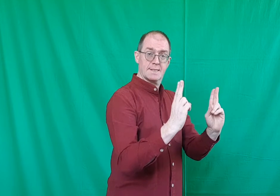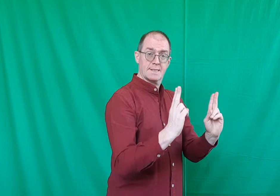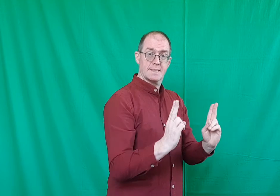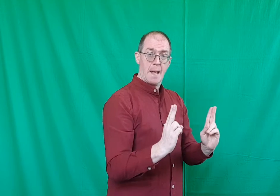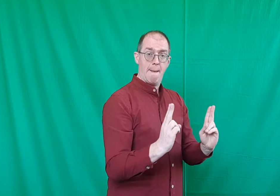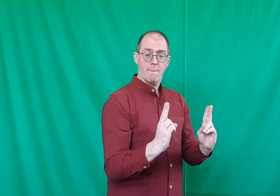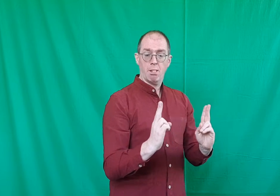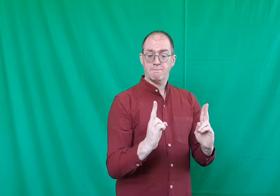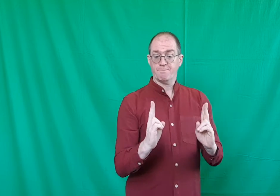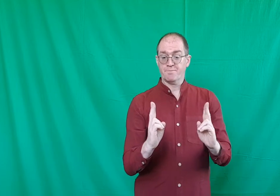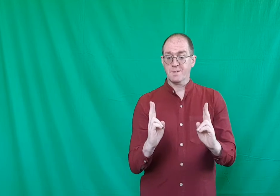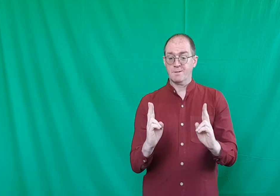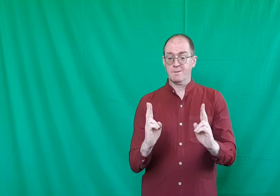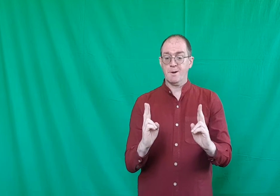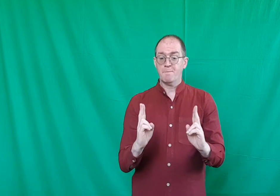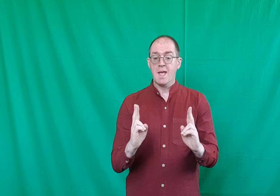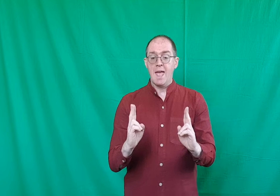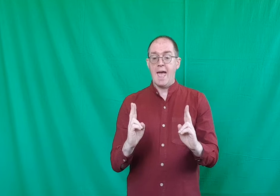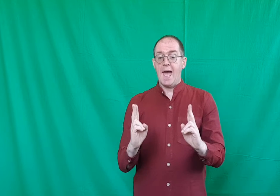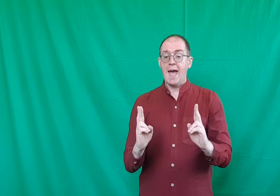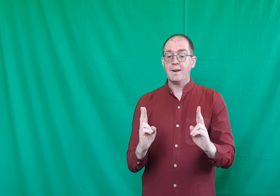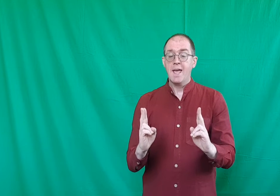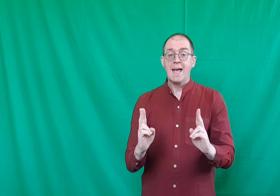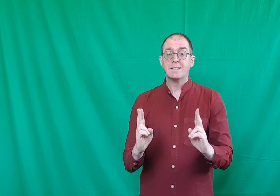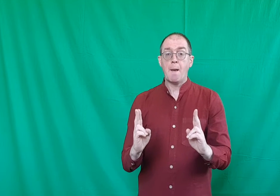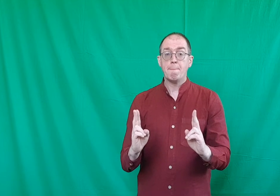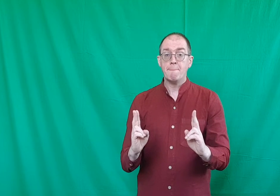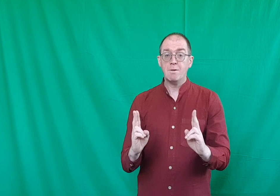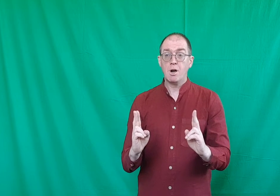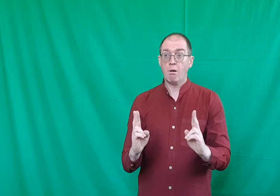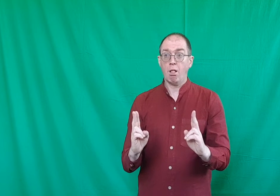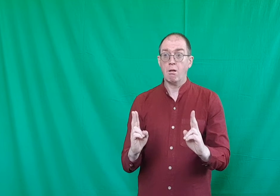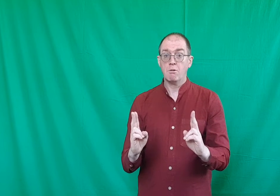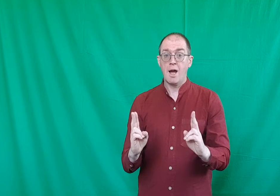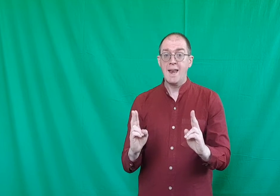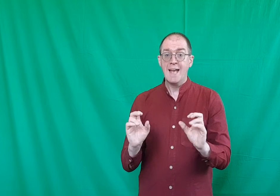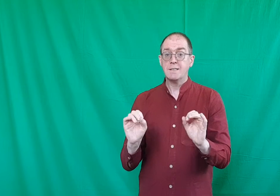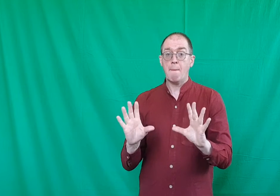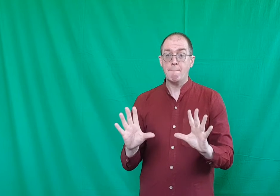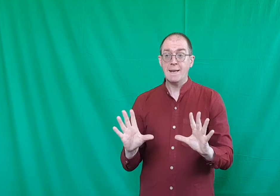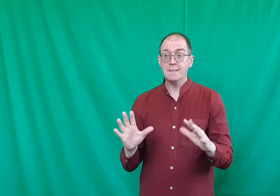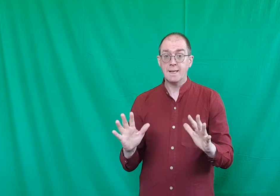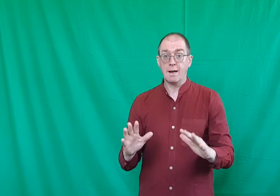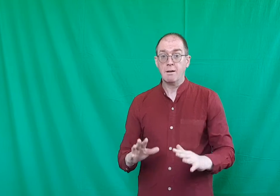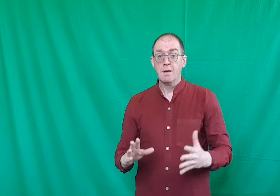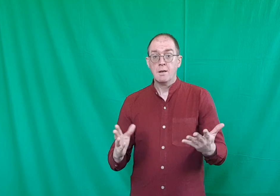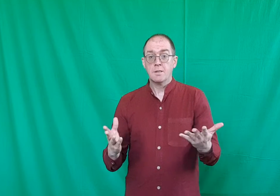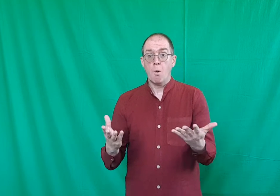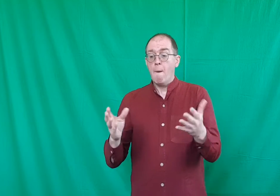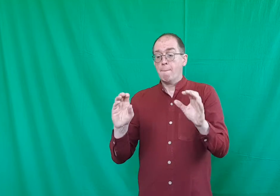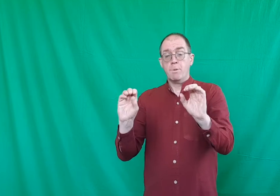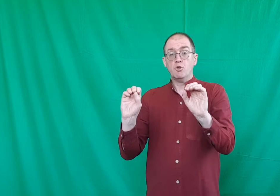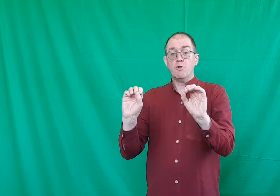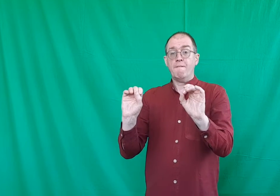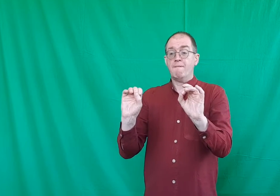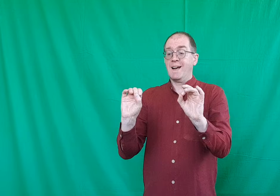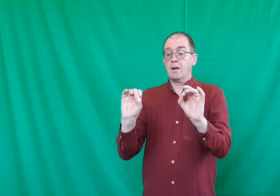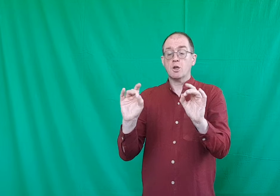Stable. Stable. Alright? And it's a miracle. Right? It's amazing. So, put your fingers